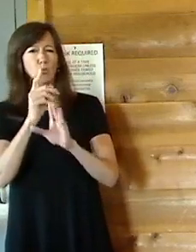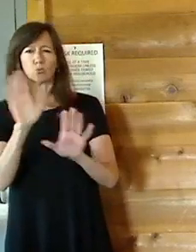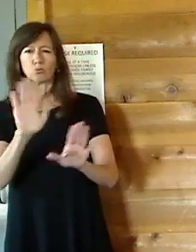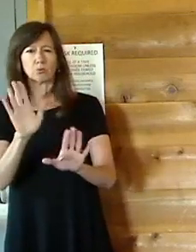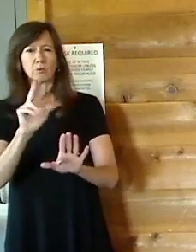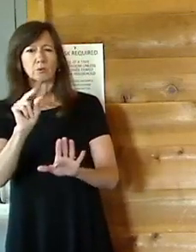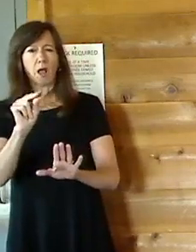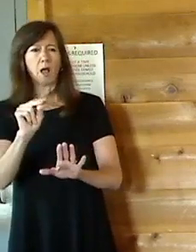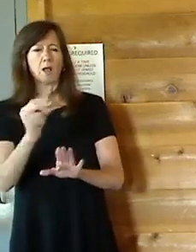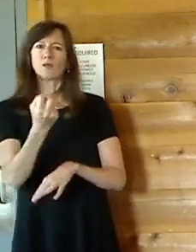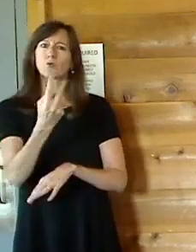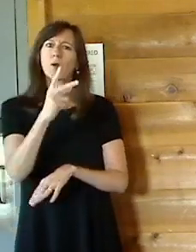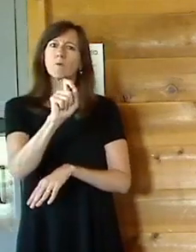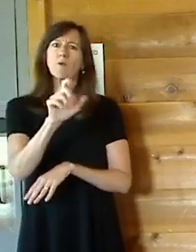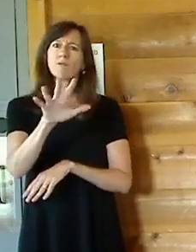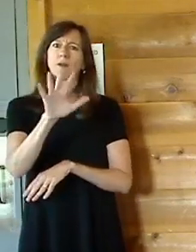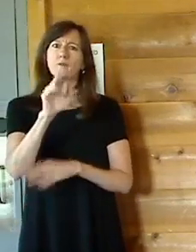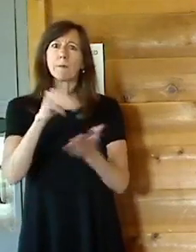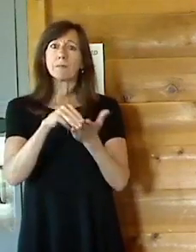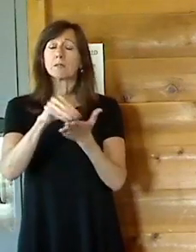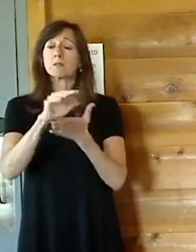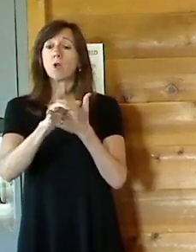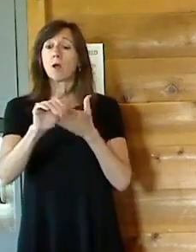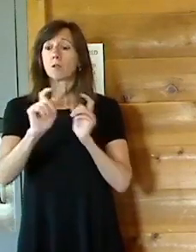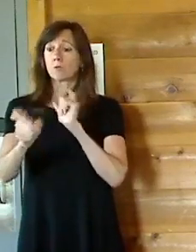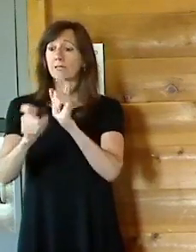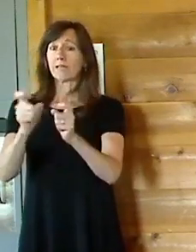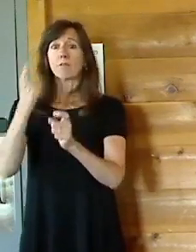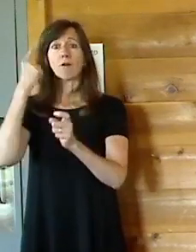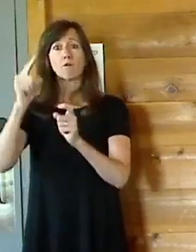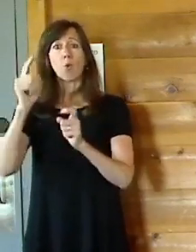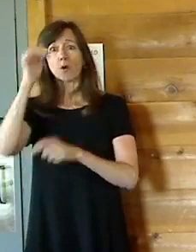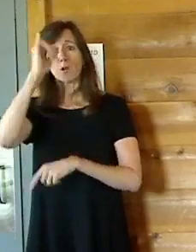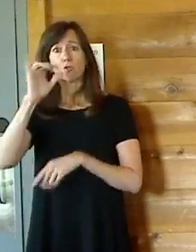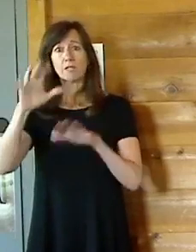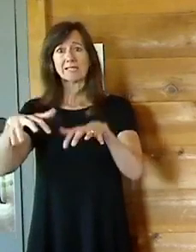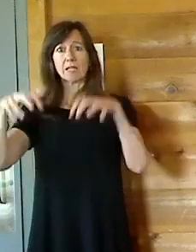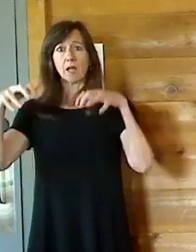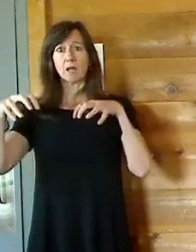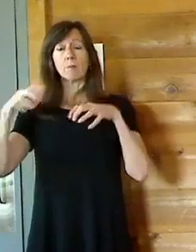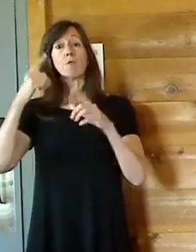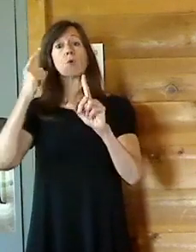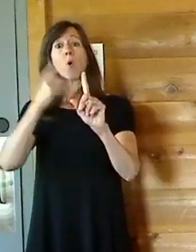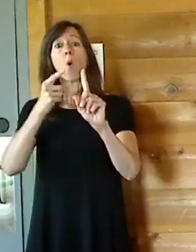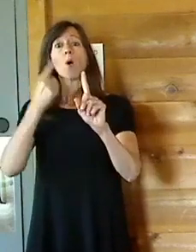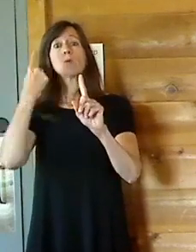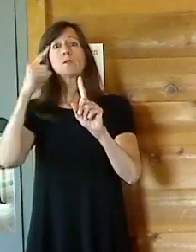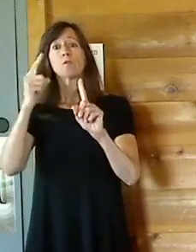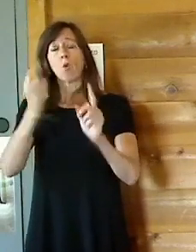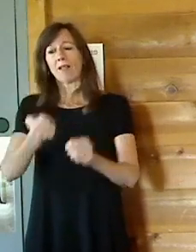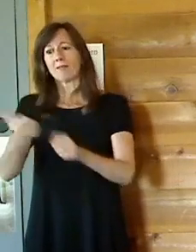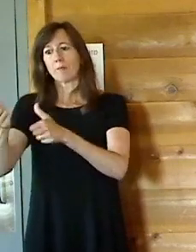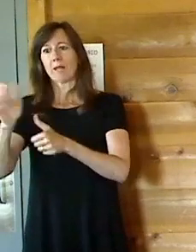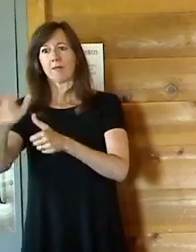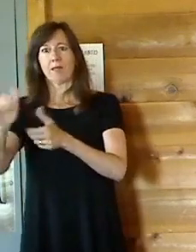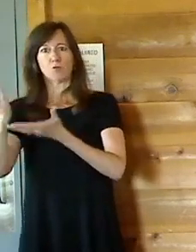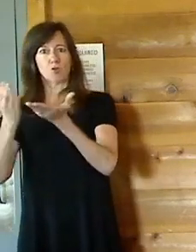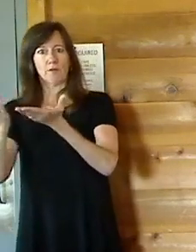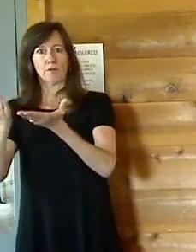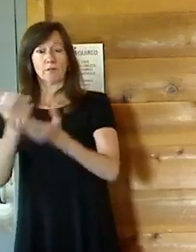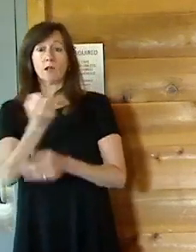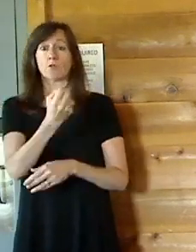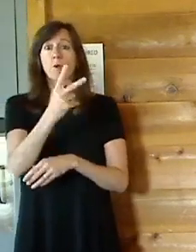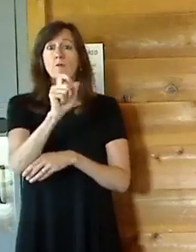invested at Dutchess Stadium. Now, the goal of using those dollars was to eliminate debt service. Actually, that $12.5